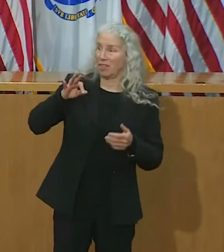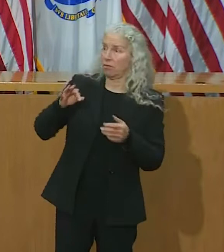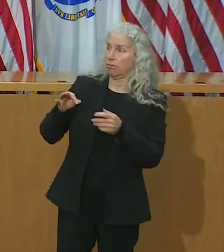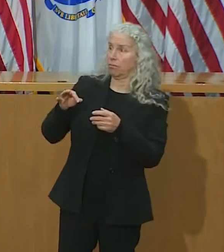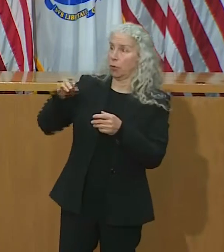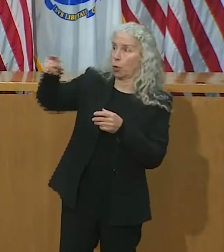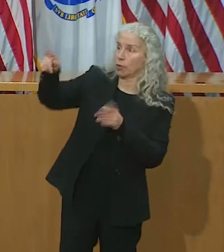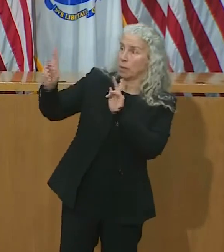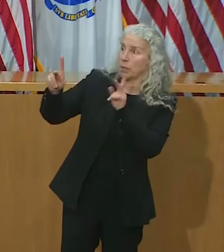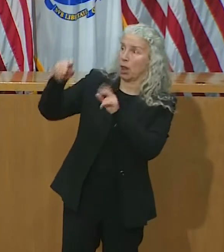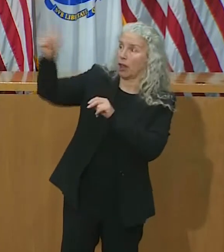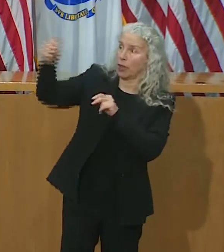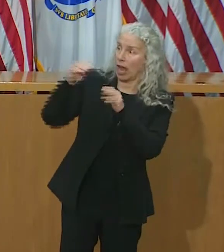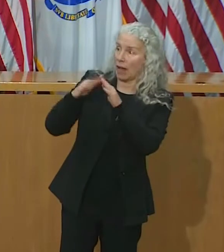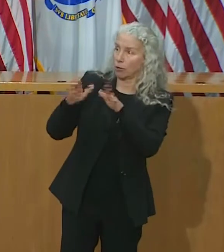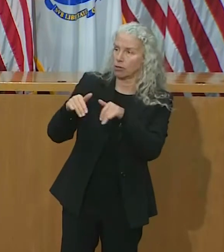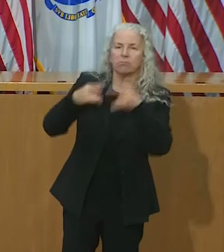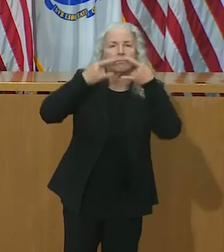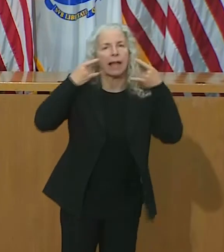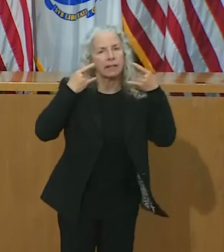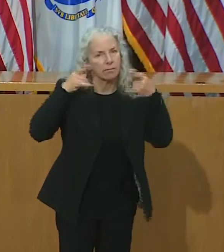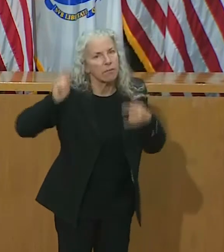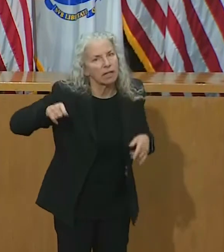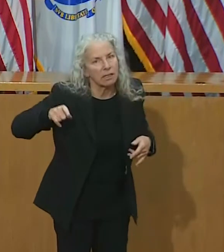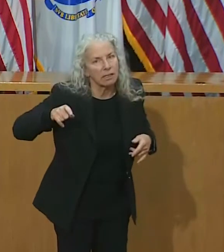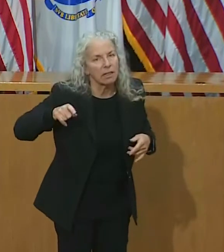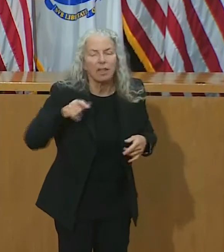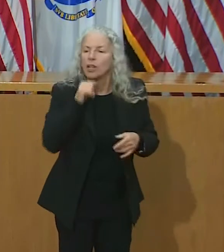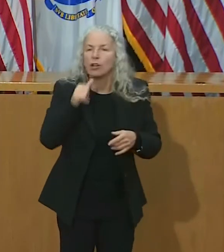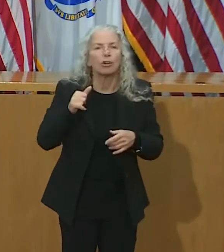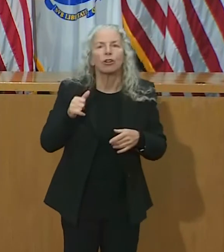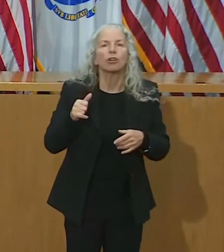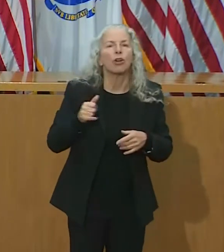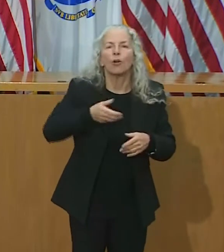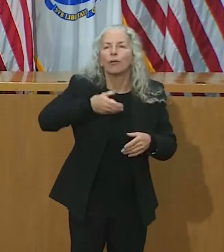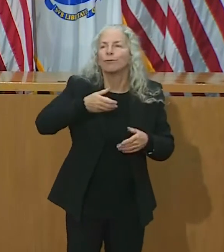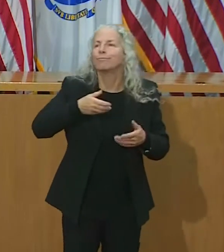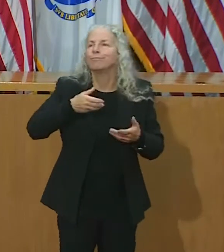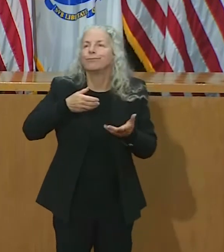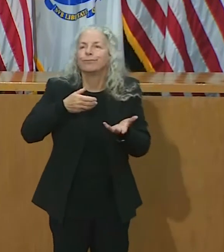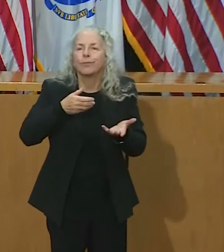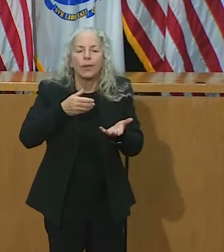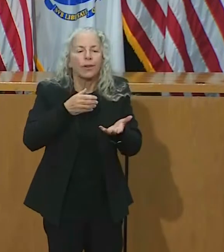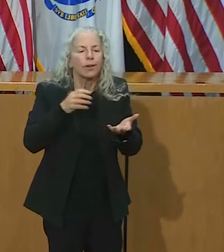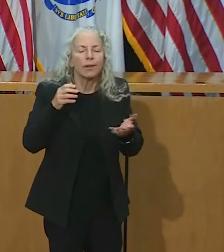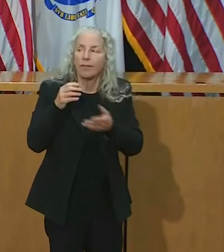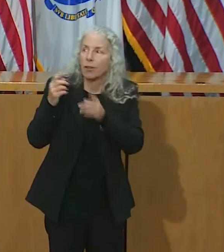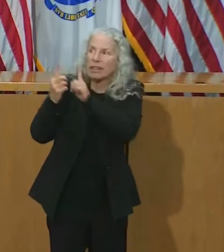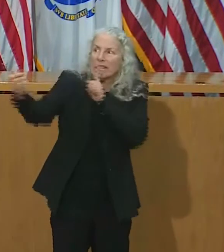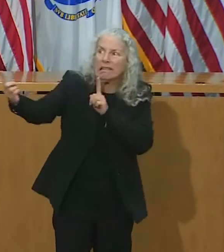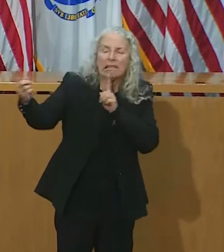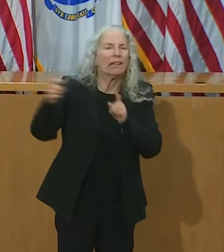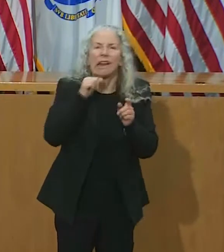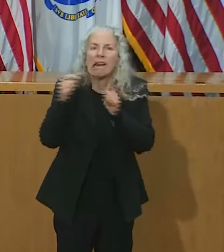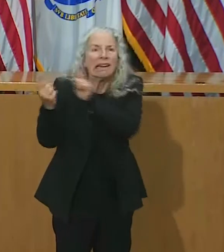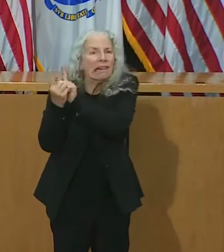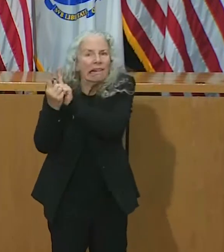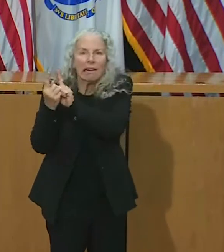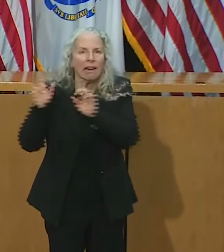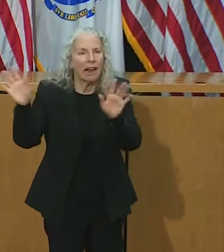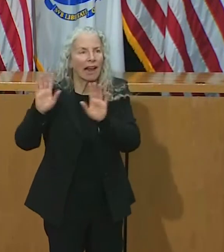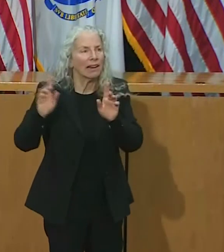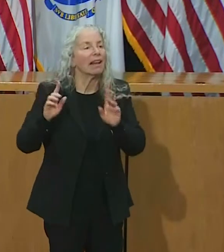don't live with, be certain to wear a mask when not eating or drinking, wash your hands often with soap and water, and stay at least six feet apart.